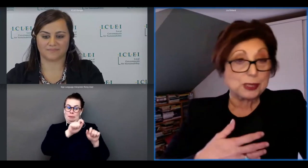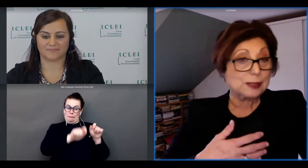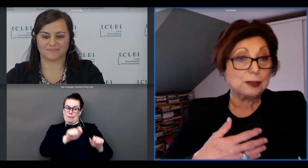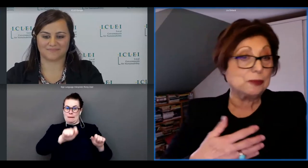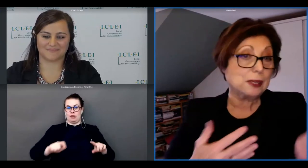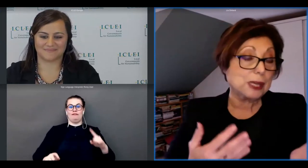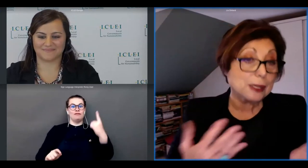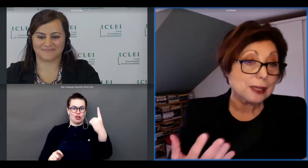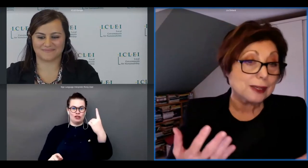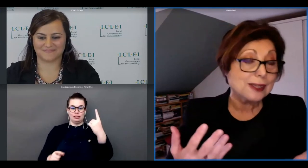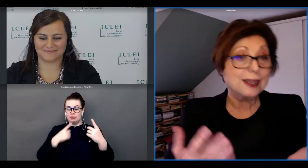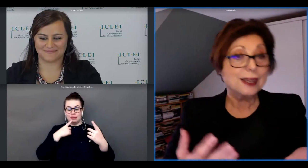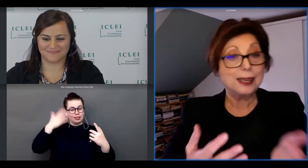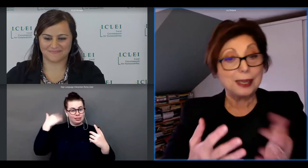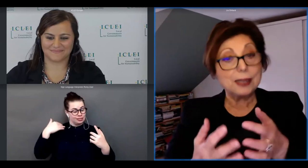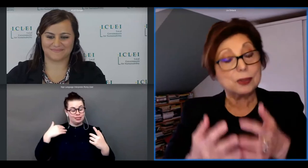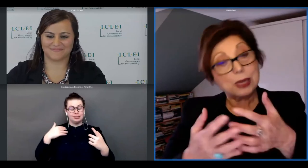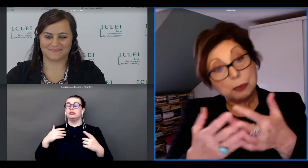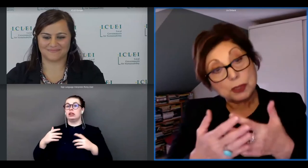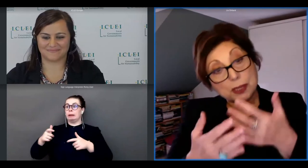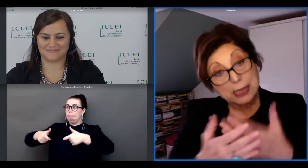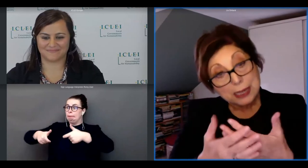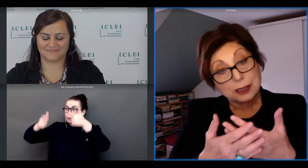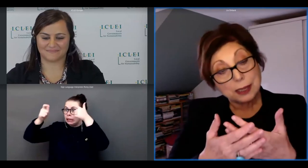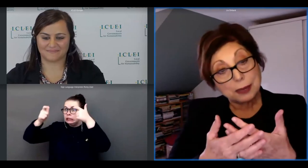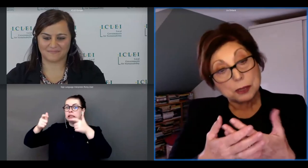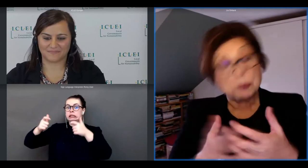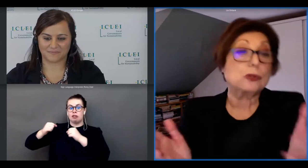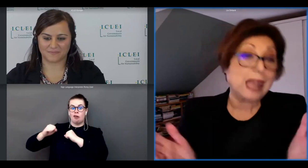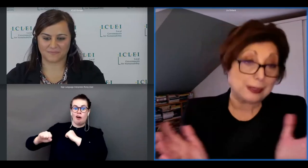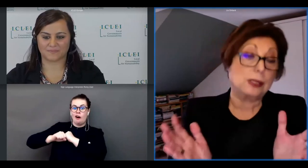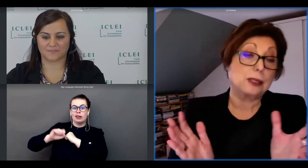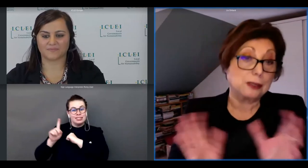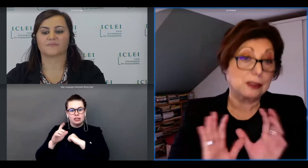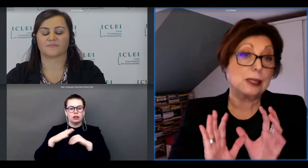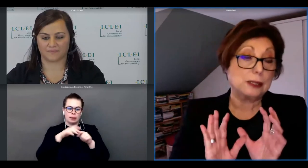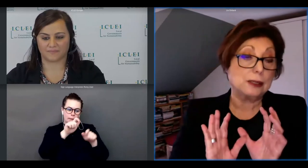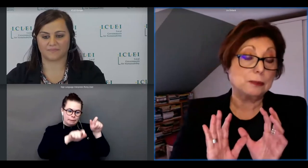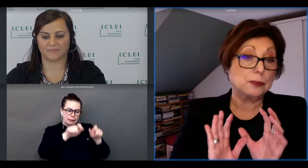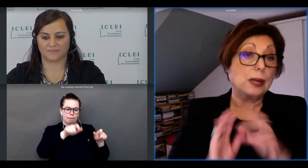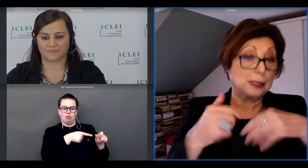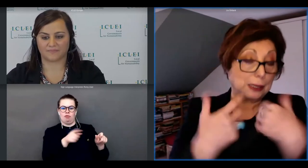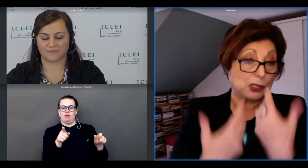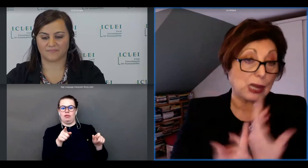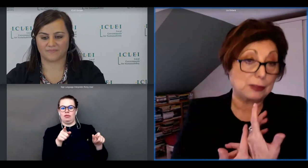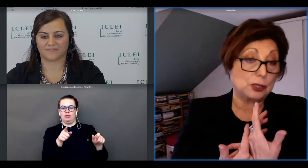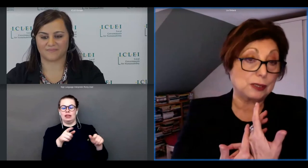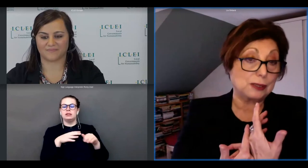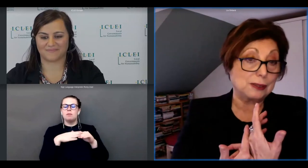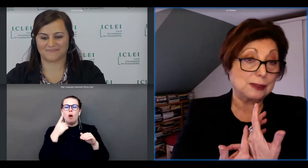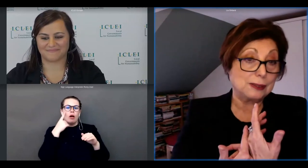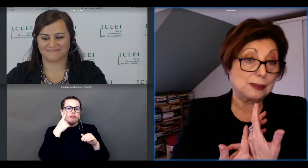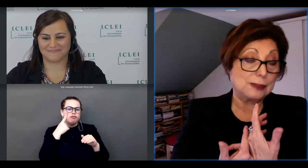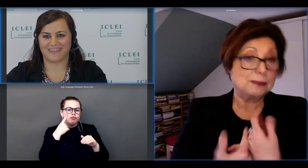as we said at the very beginning is really what is needed now it's more tactics really than than strategies